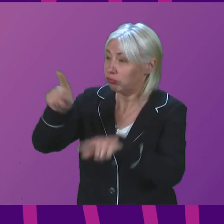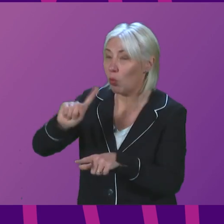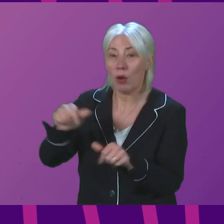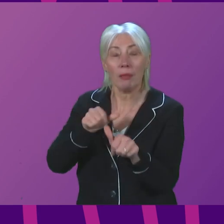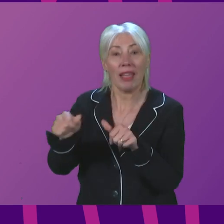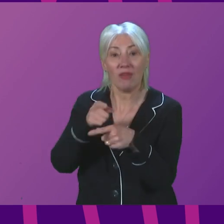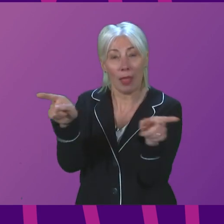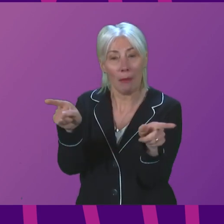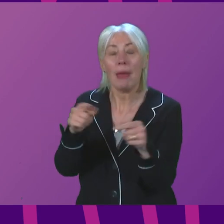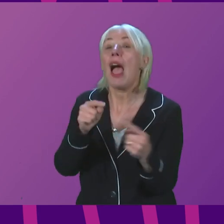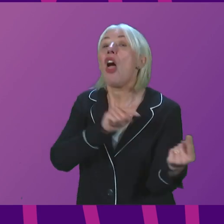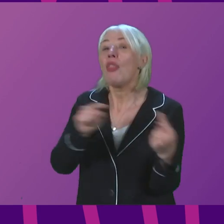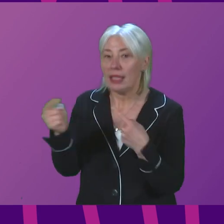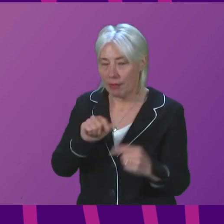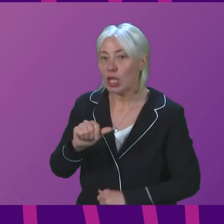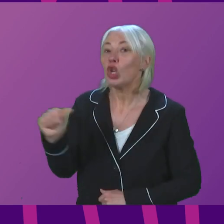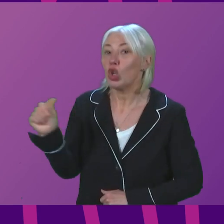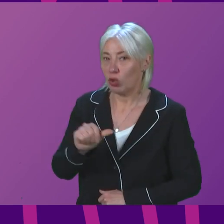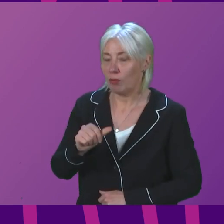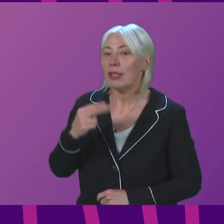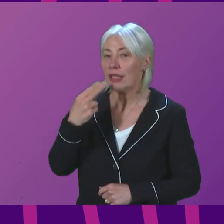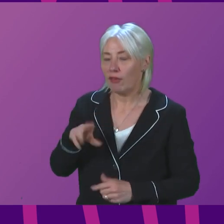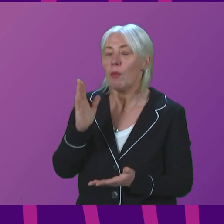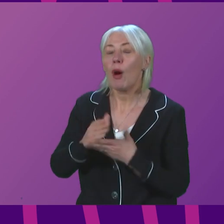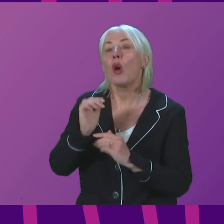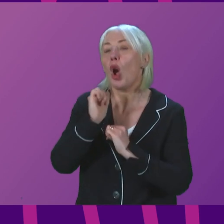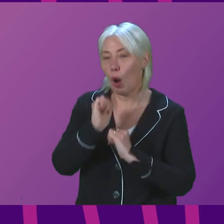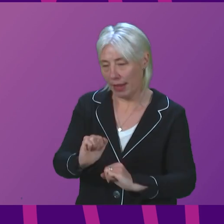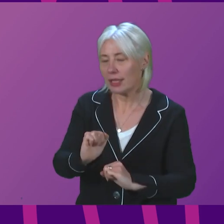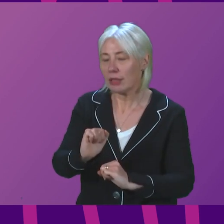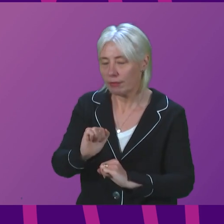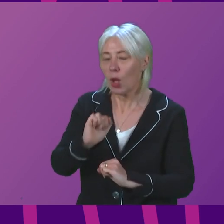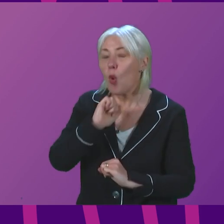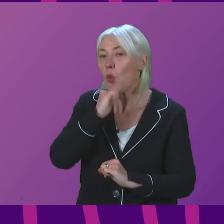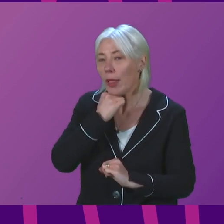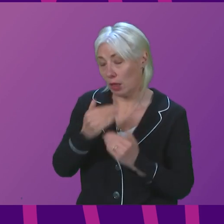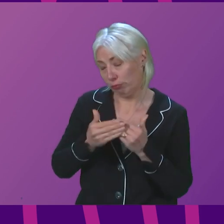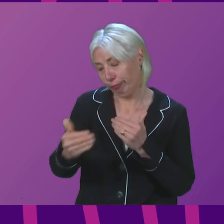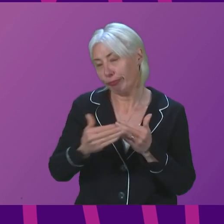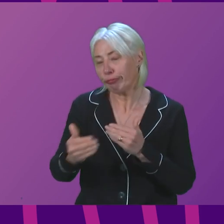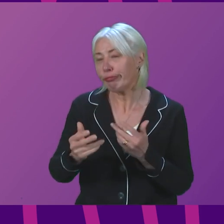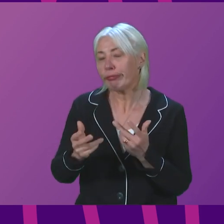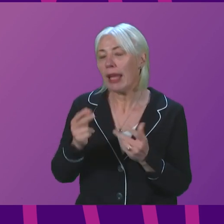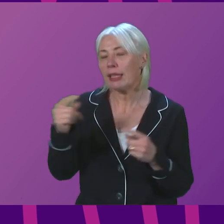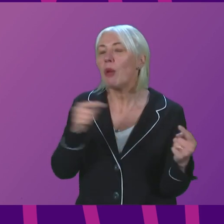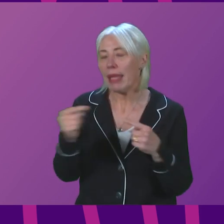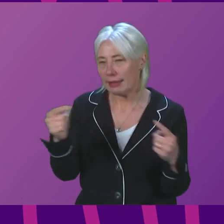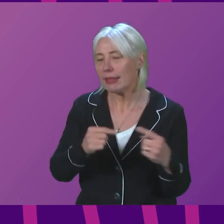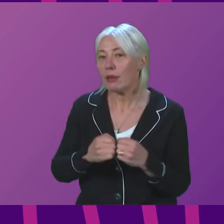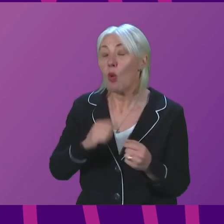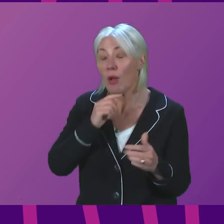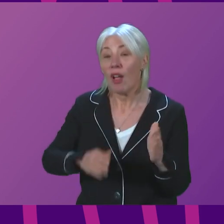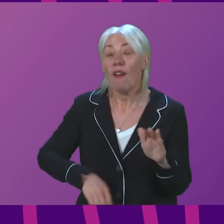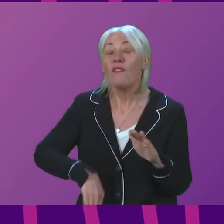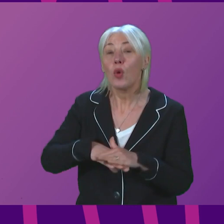the debate, of course, we have made clear and given a commitment that we will have a debate in the next few weeks. At that time, we will provide a full